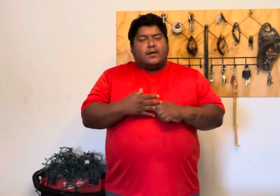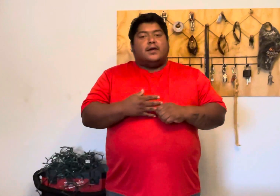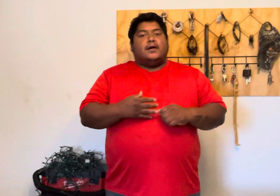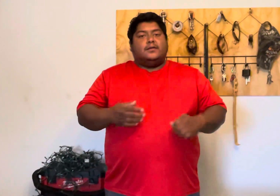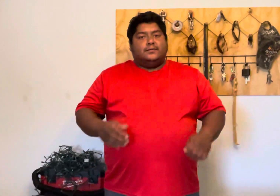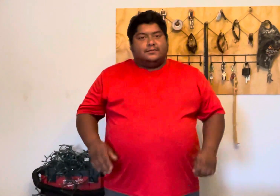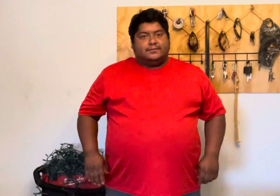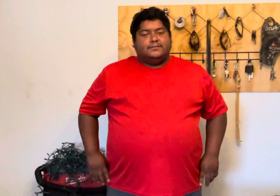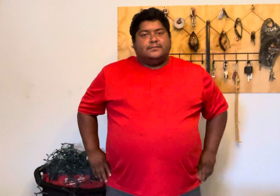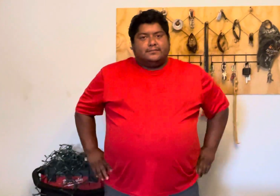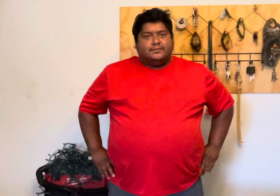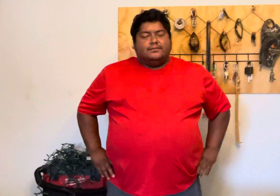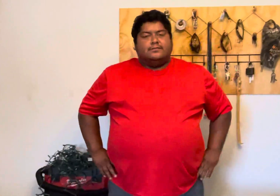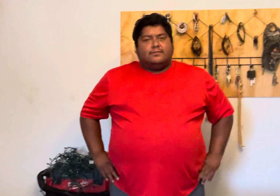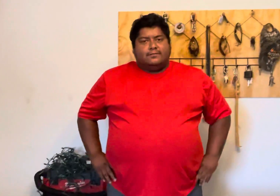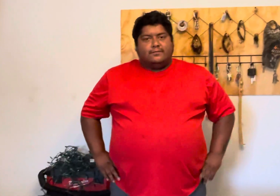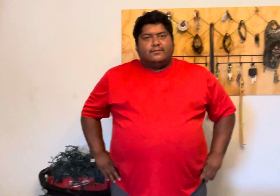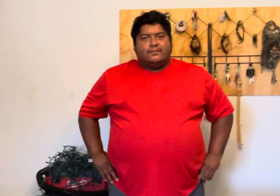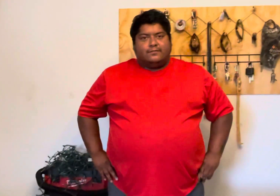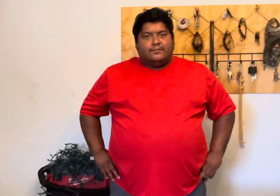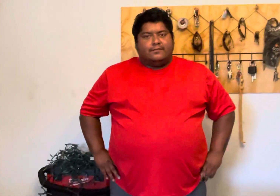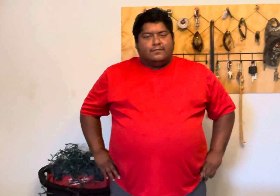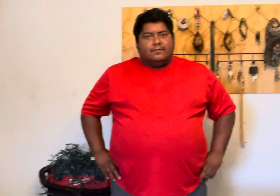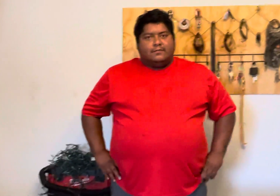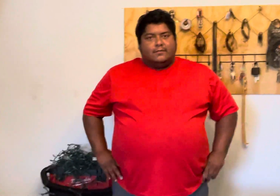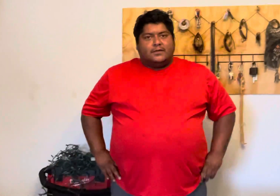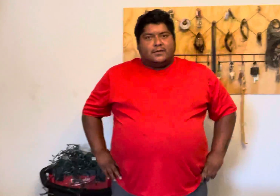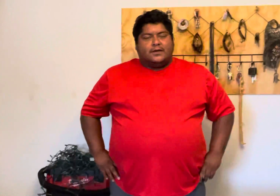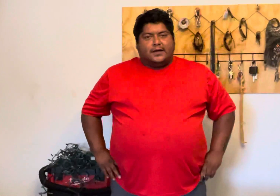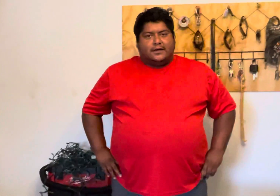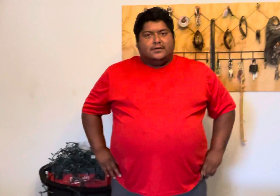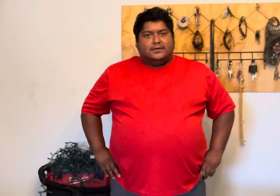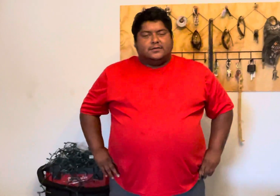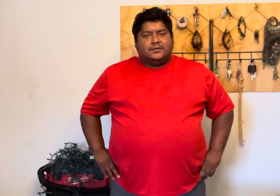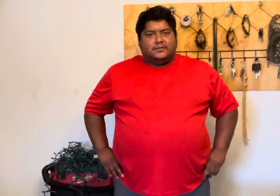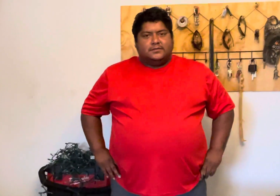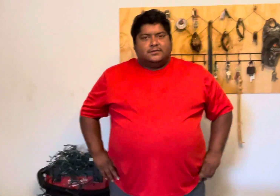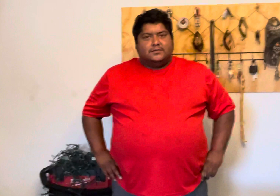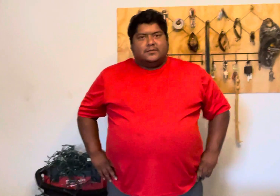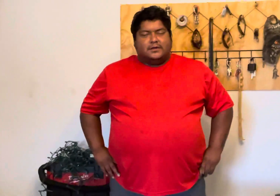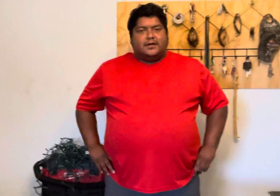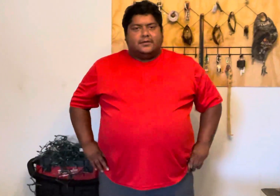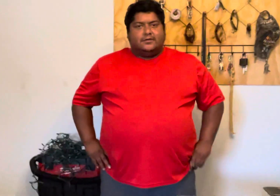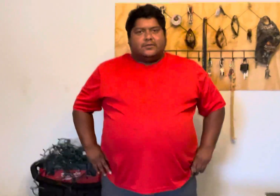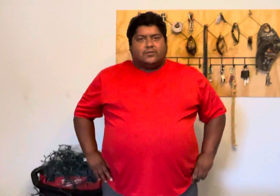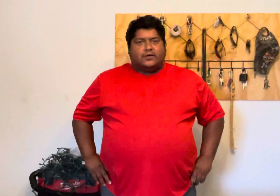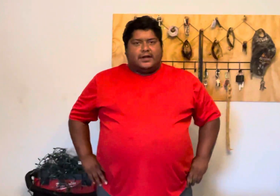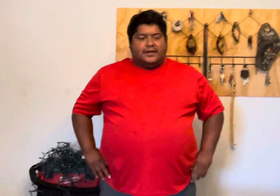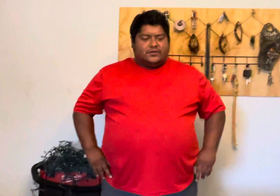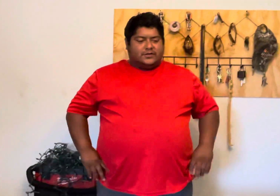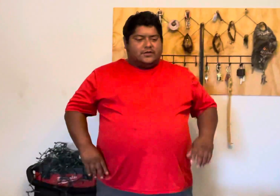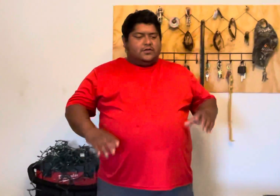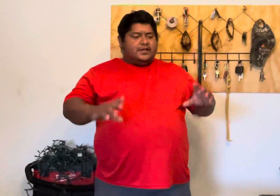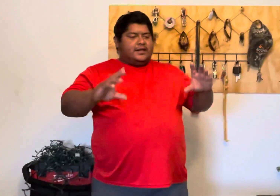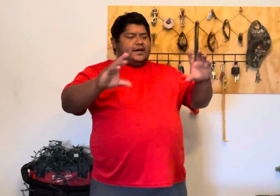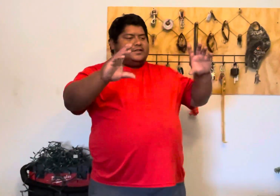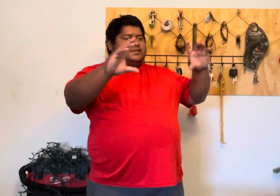it's almost impossible because it's the blade sits so much higher yeah to get it at ground level or below grade right and that's what's cool that it has some